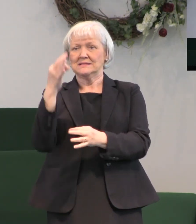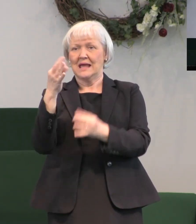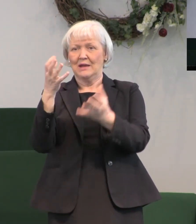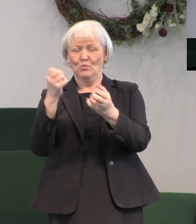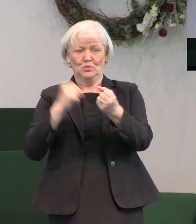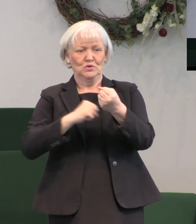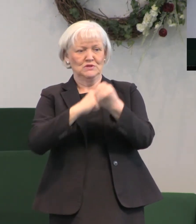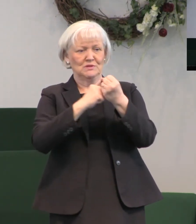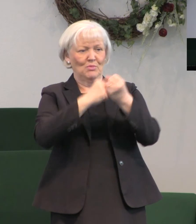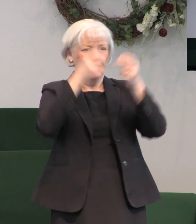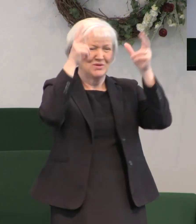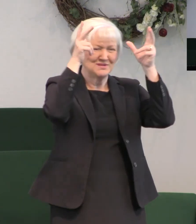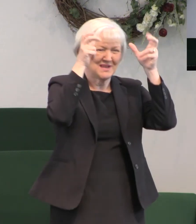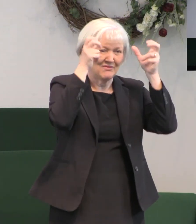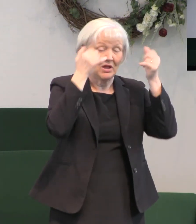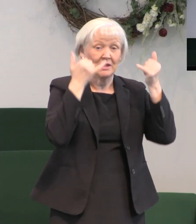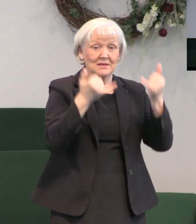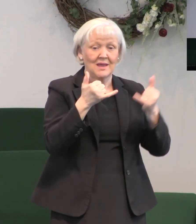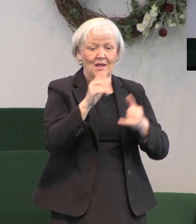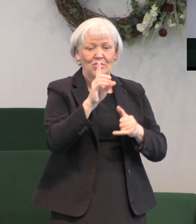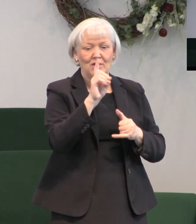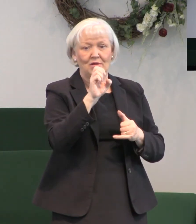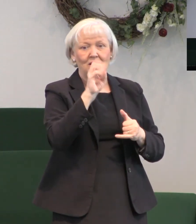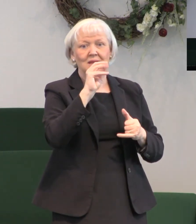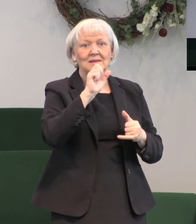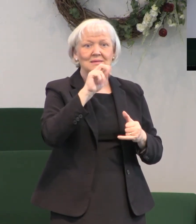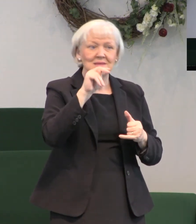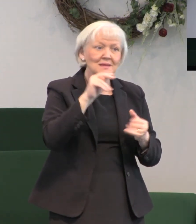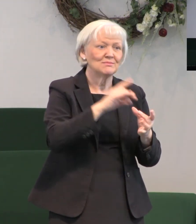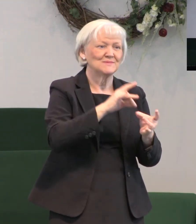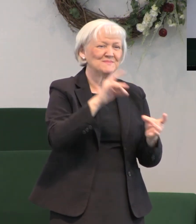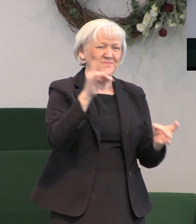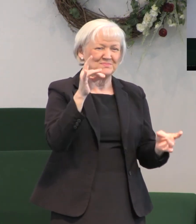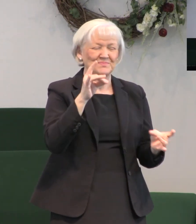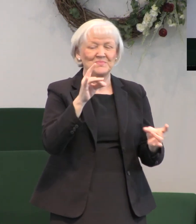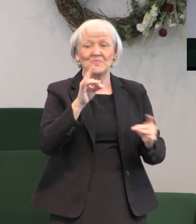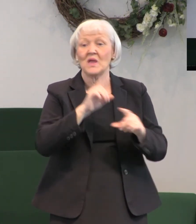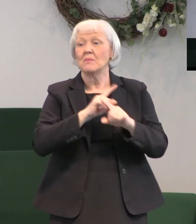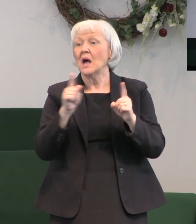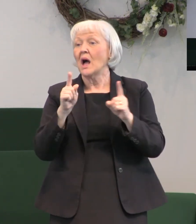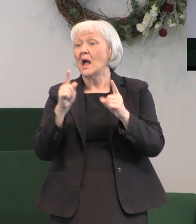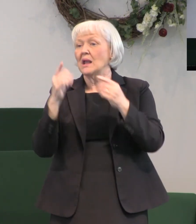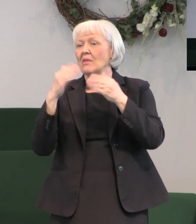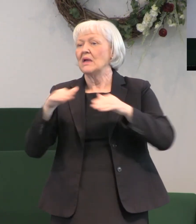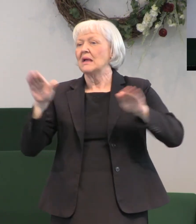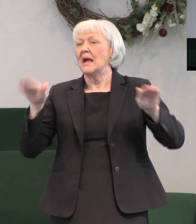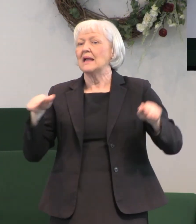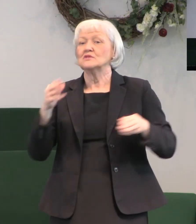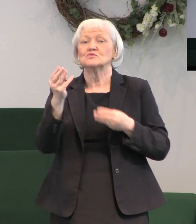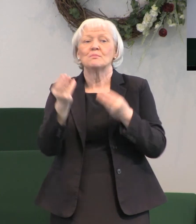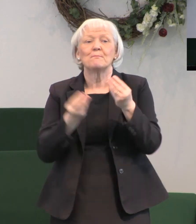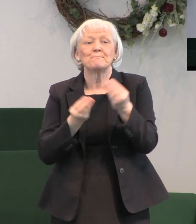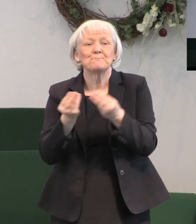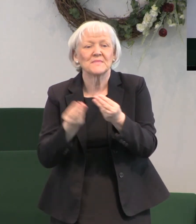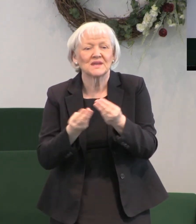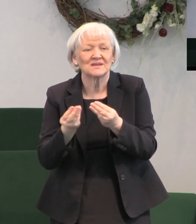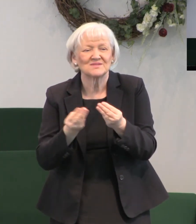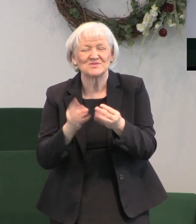and they are demon spirits now but the angels are ministering spirits.